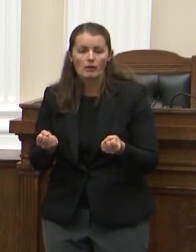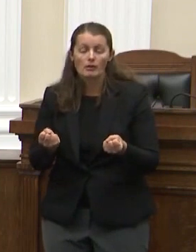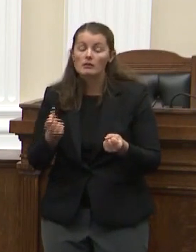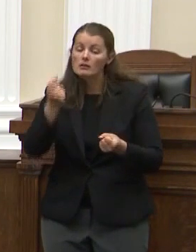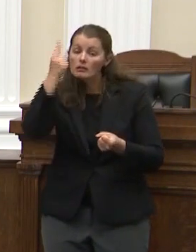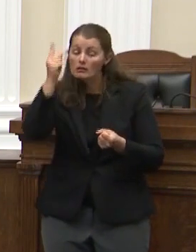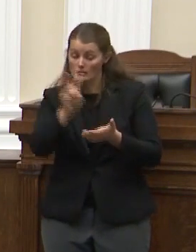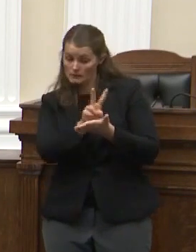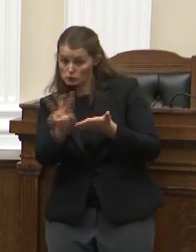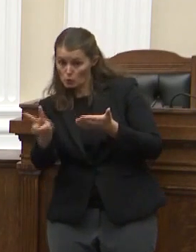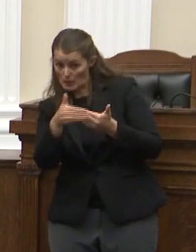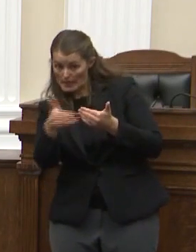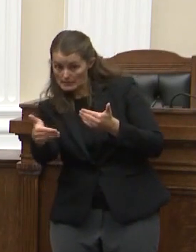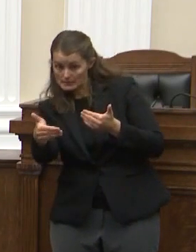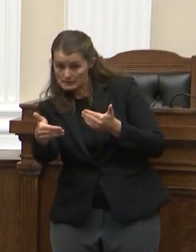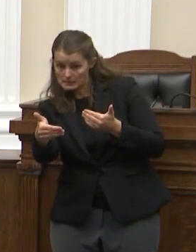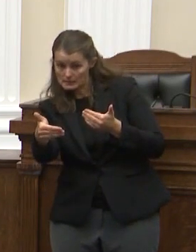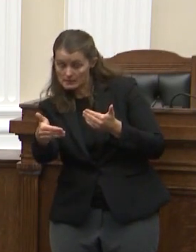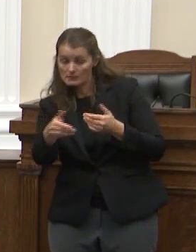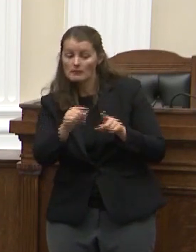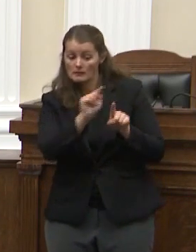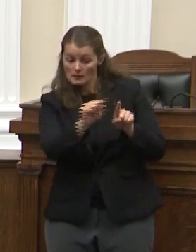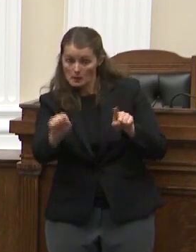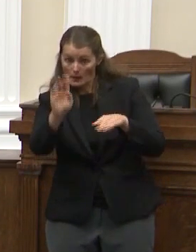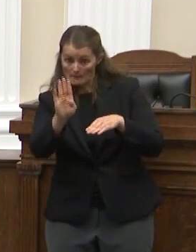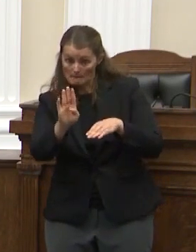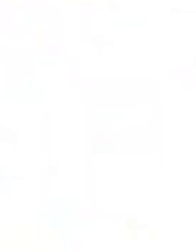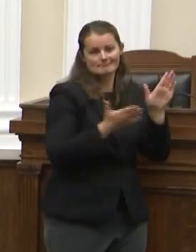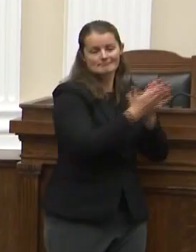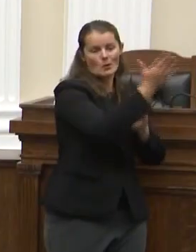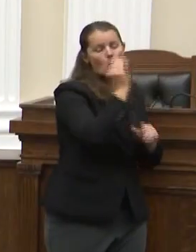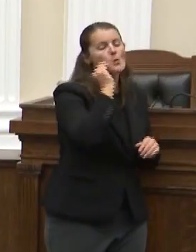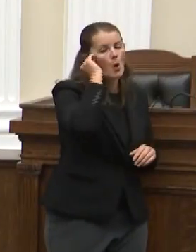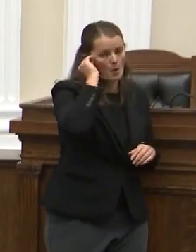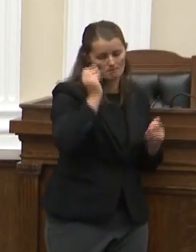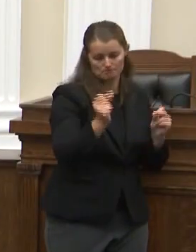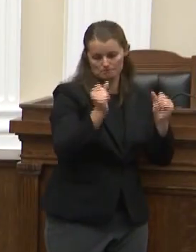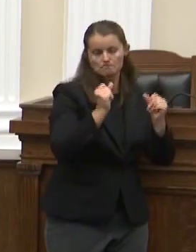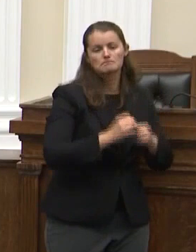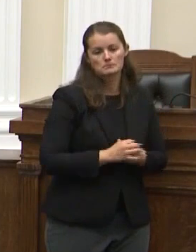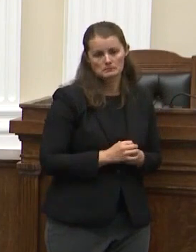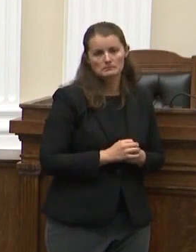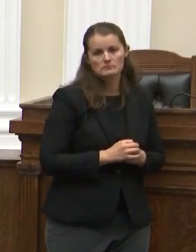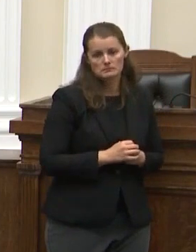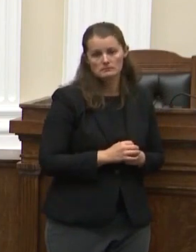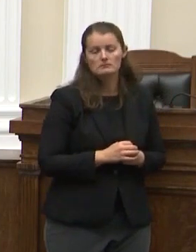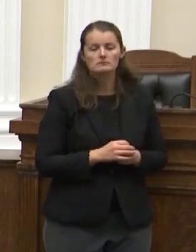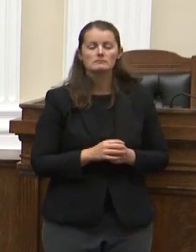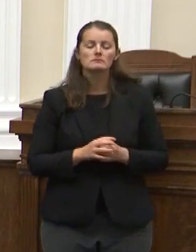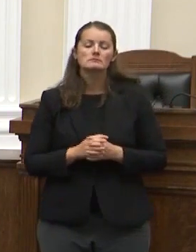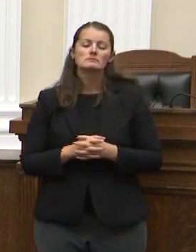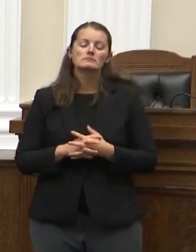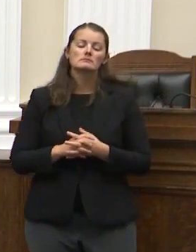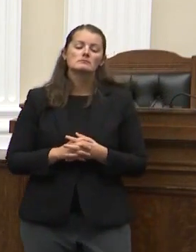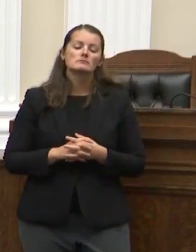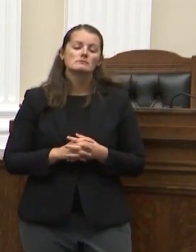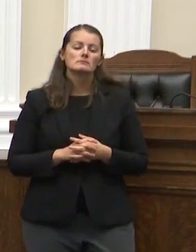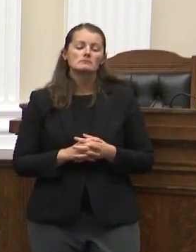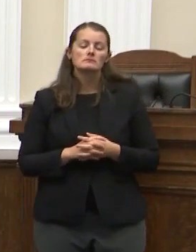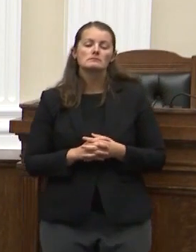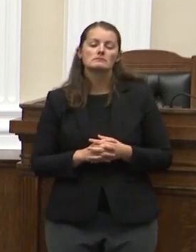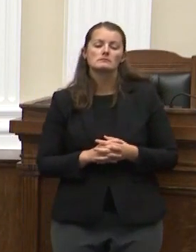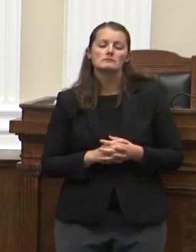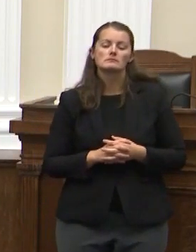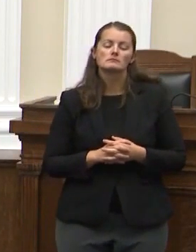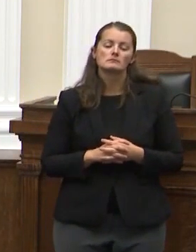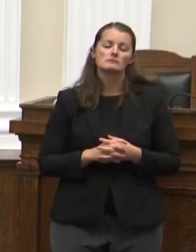pictures that you may have seen before his last day at home announcement. The picture was taken of him at a restaurant. The